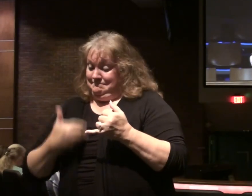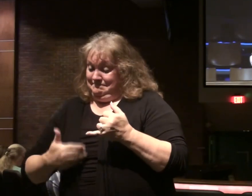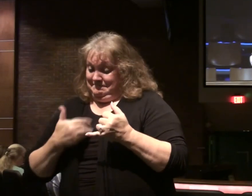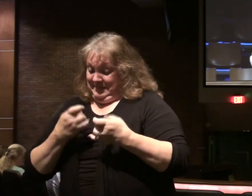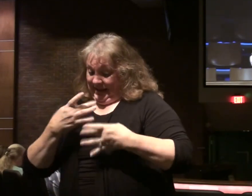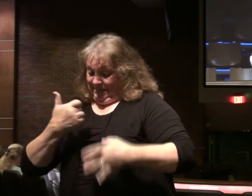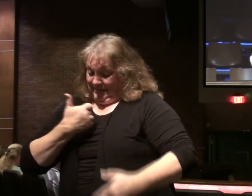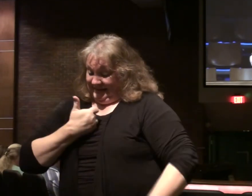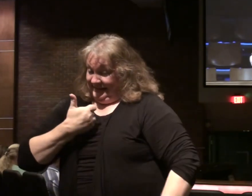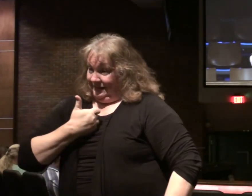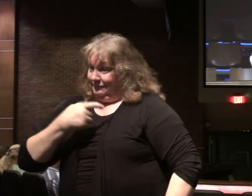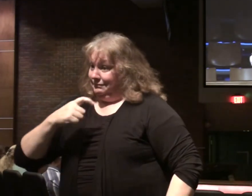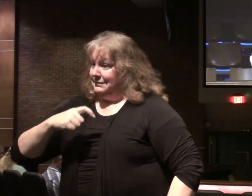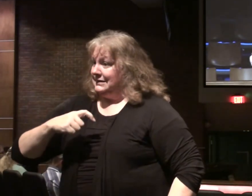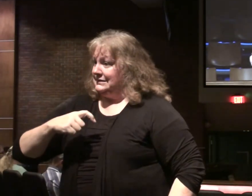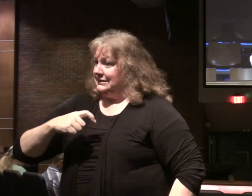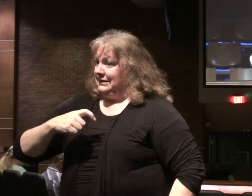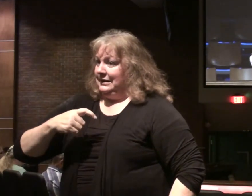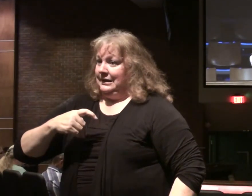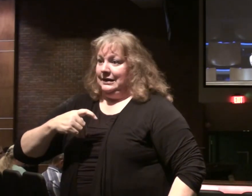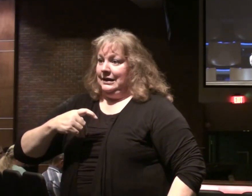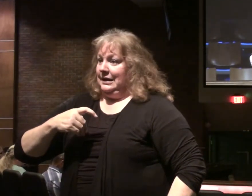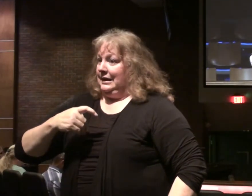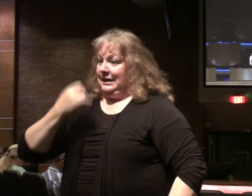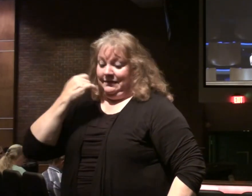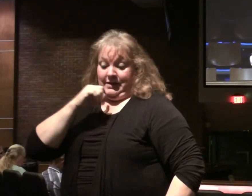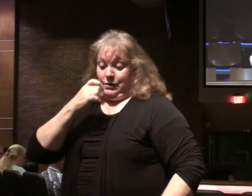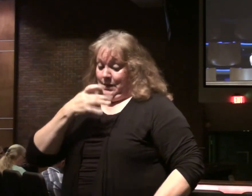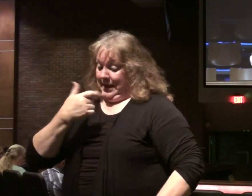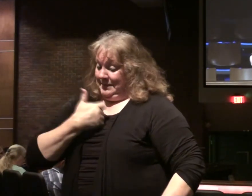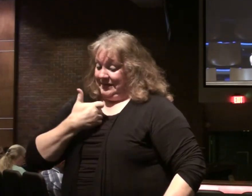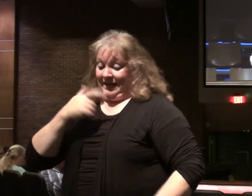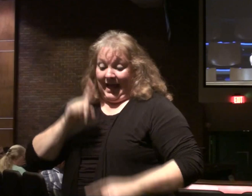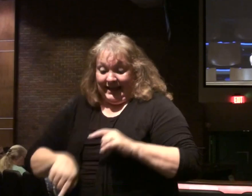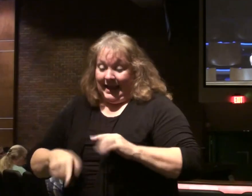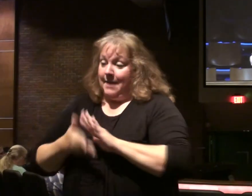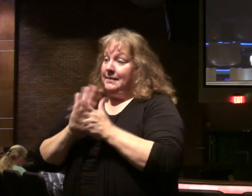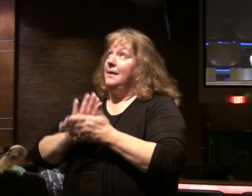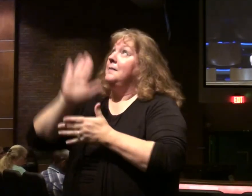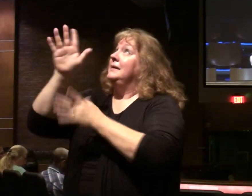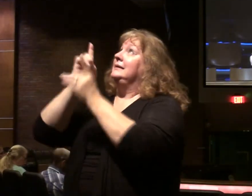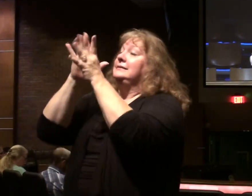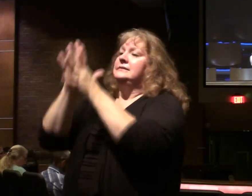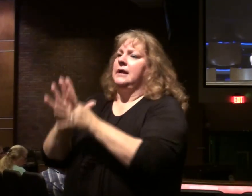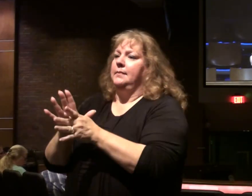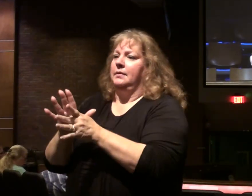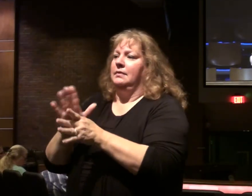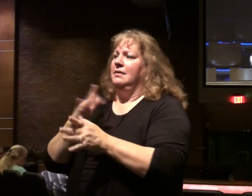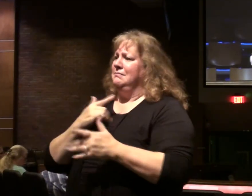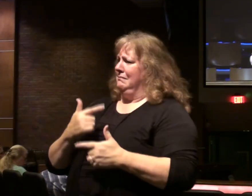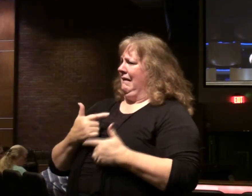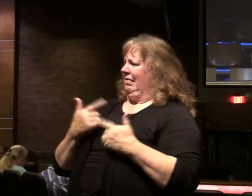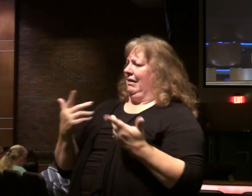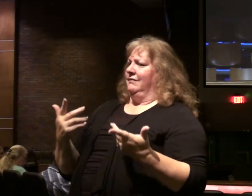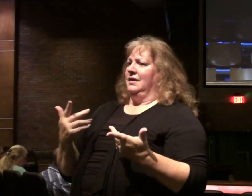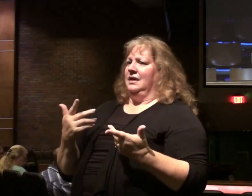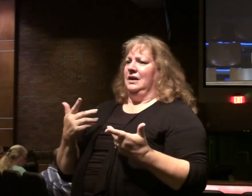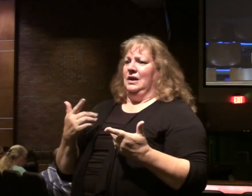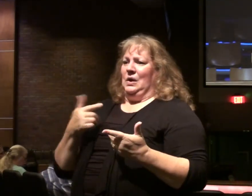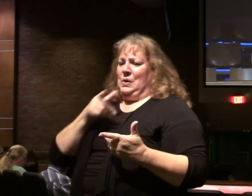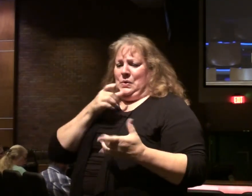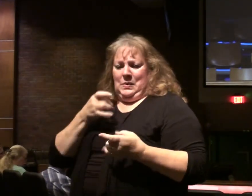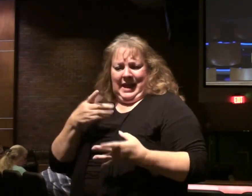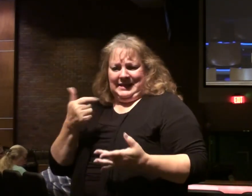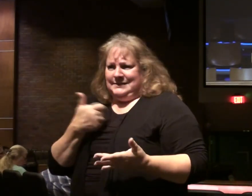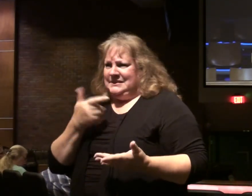life. He cannot be my disciple. Even his own life. Now Ephesians 4 says. No one ever hated